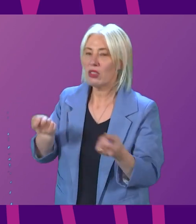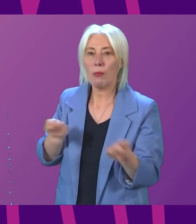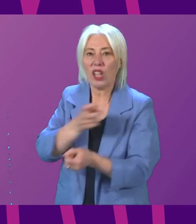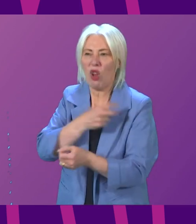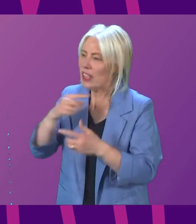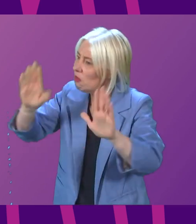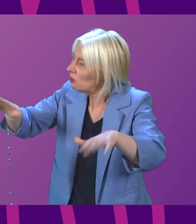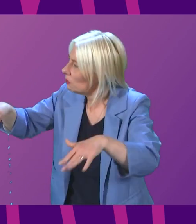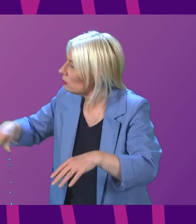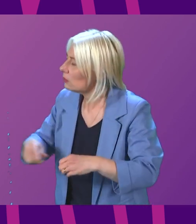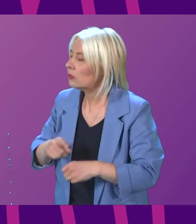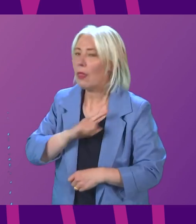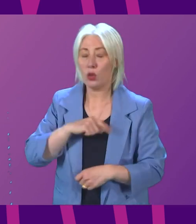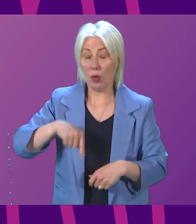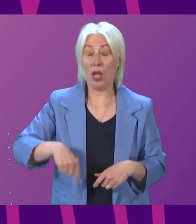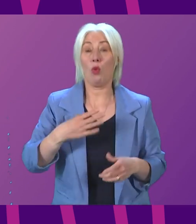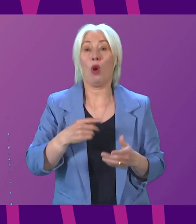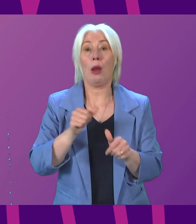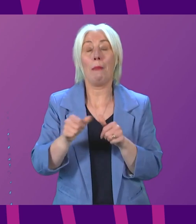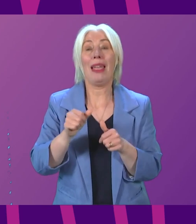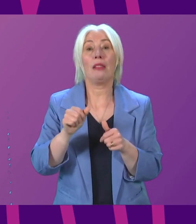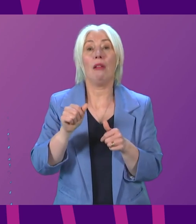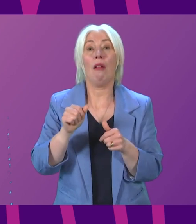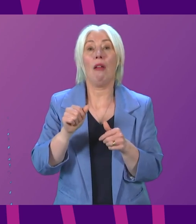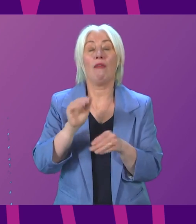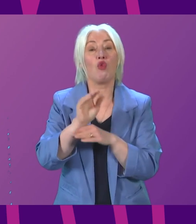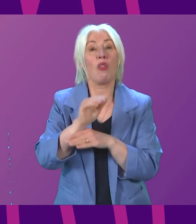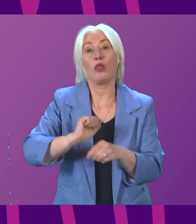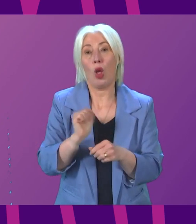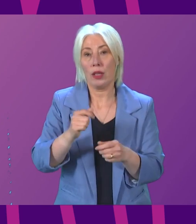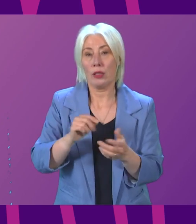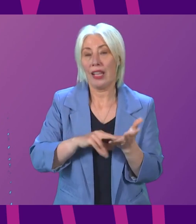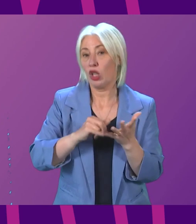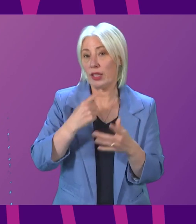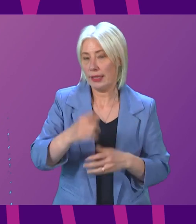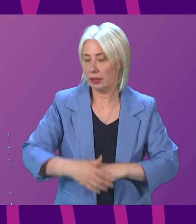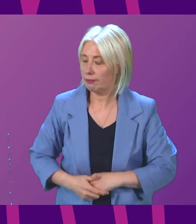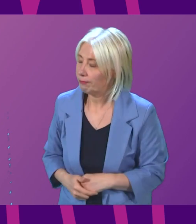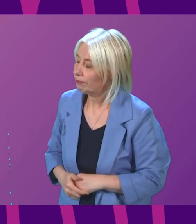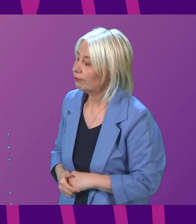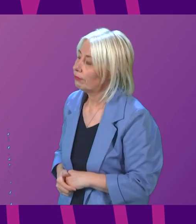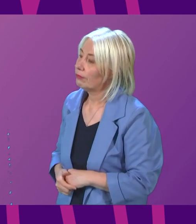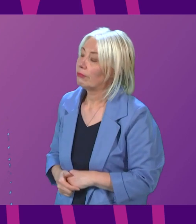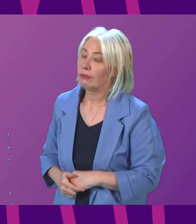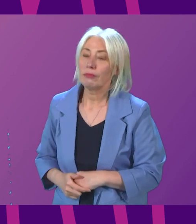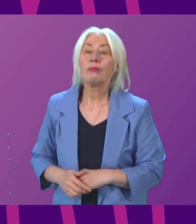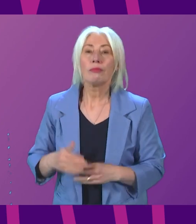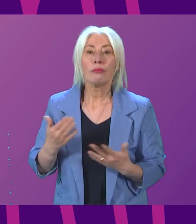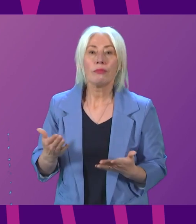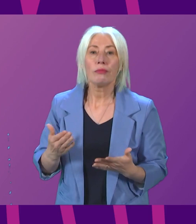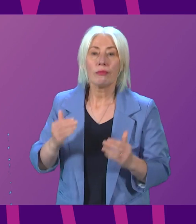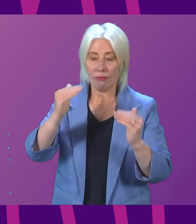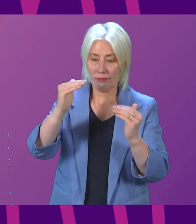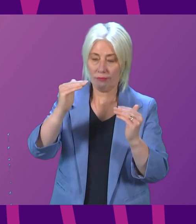future for Scotland. Alexander Stewart. Thank you, President Officer. First Minister, there is an